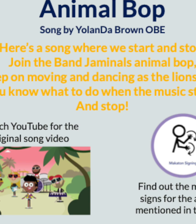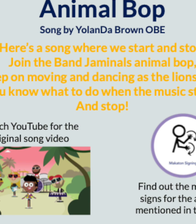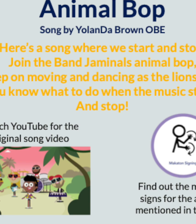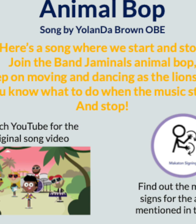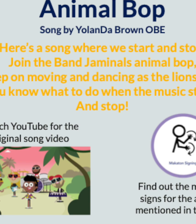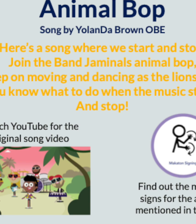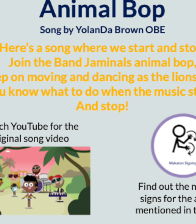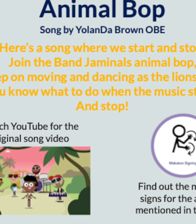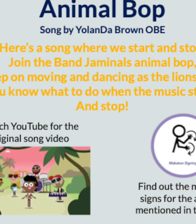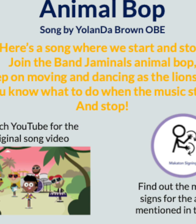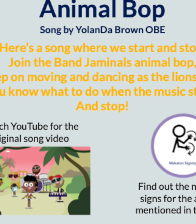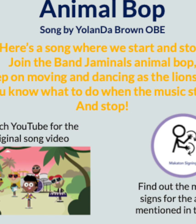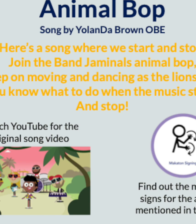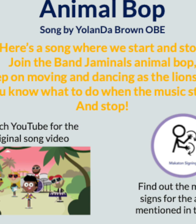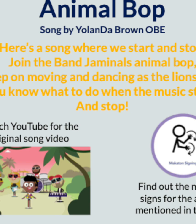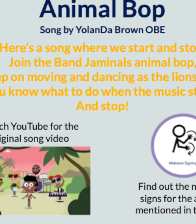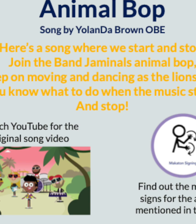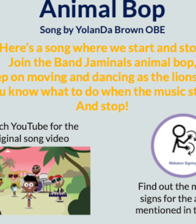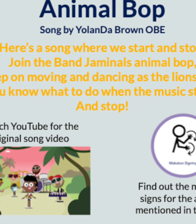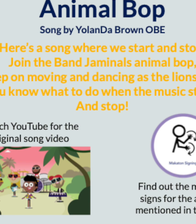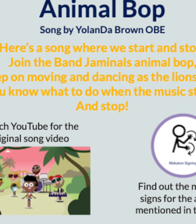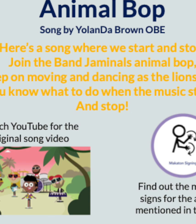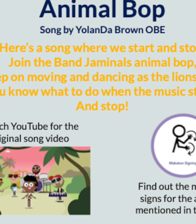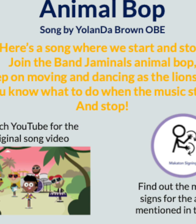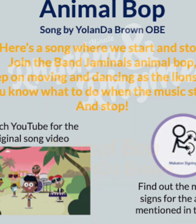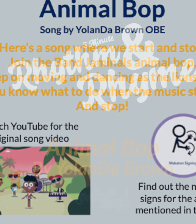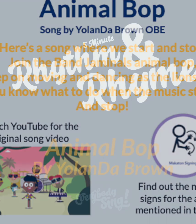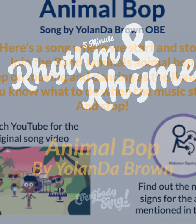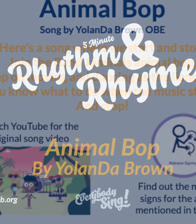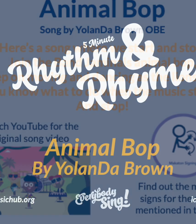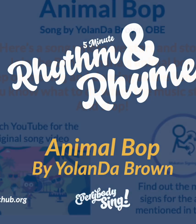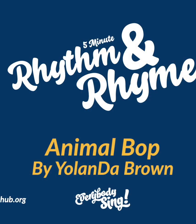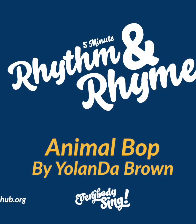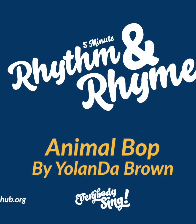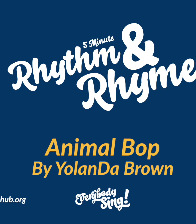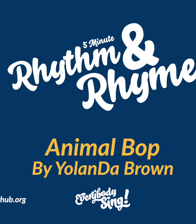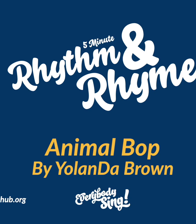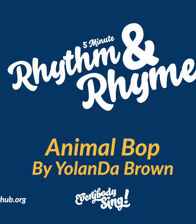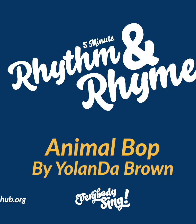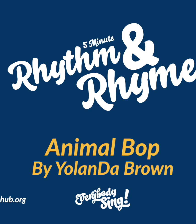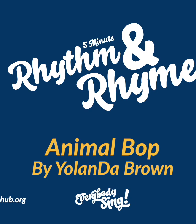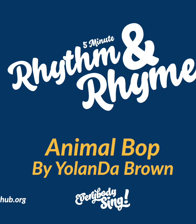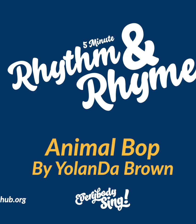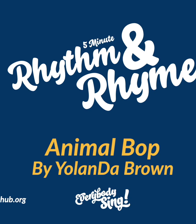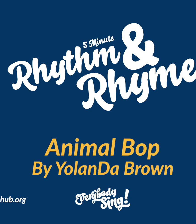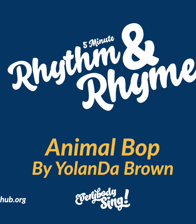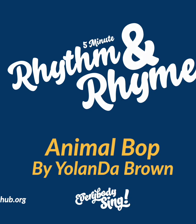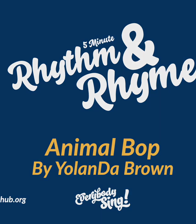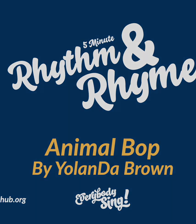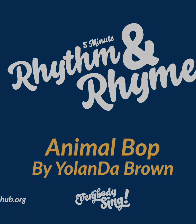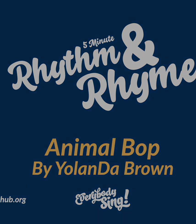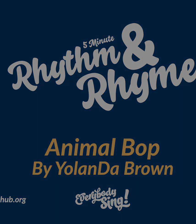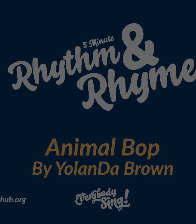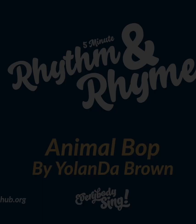Here's a song where we start and stop. Join the bandjammer knows animals up. Keep on moving and dancing as the lions roar.